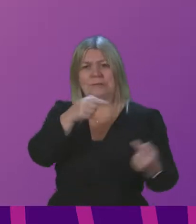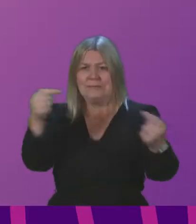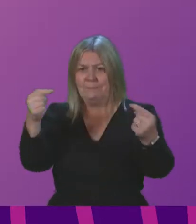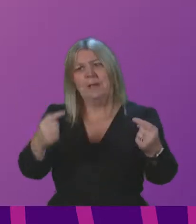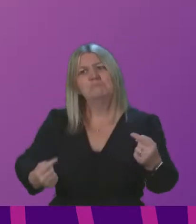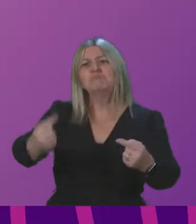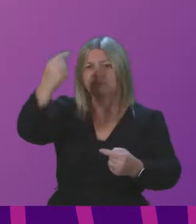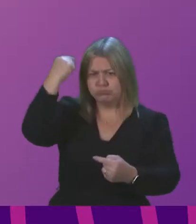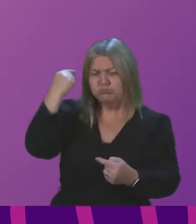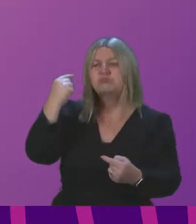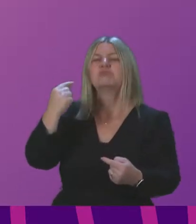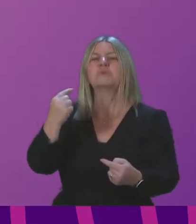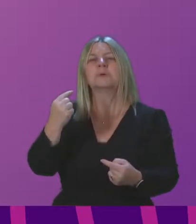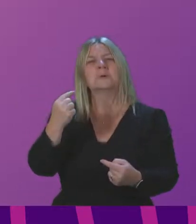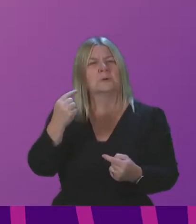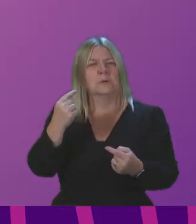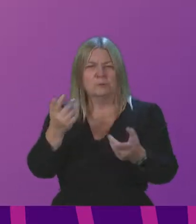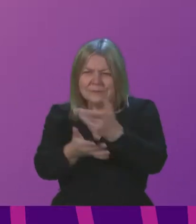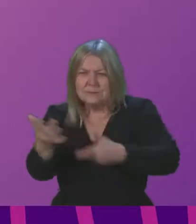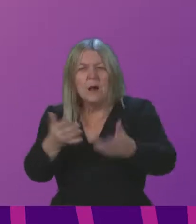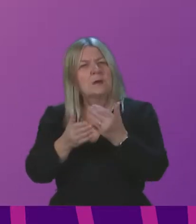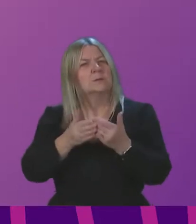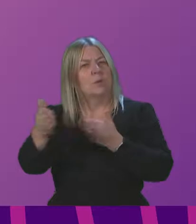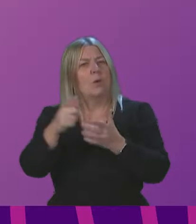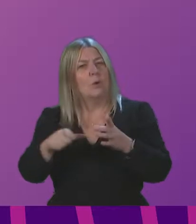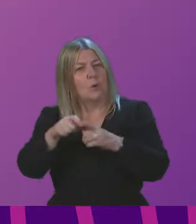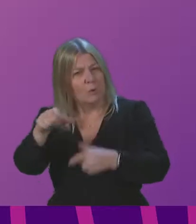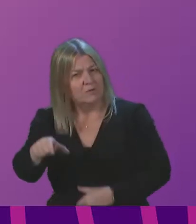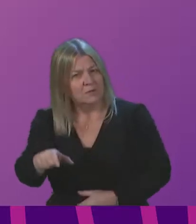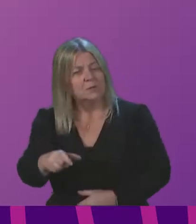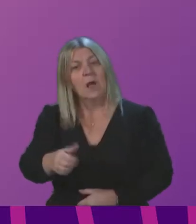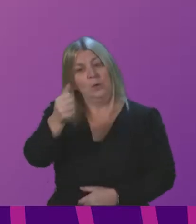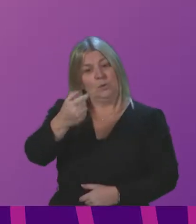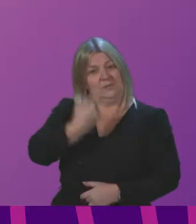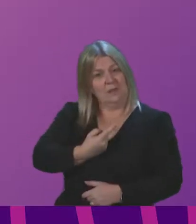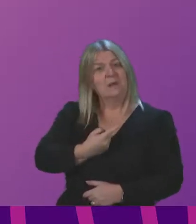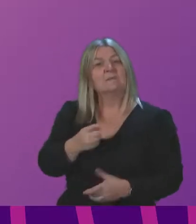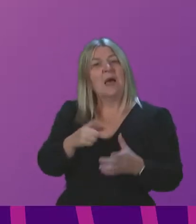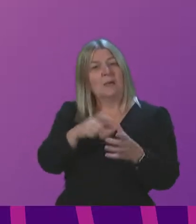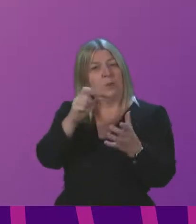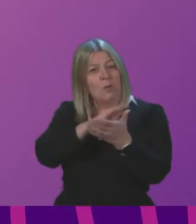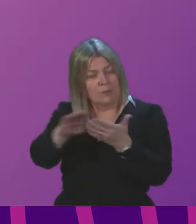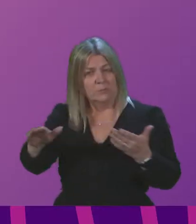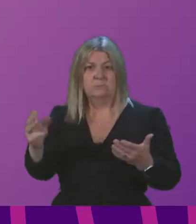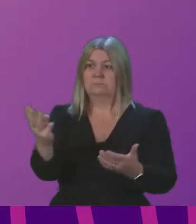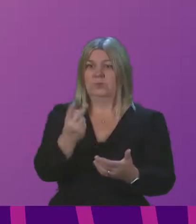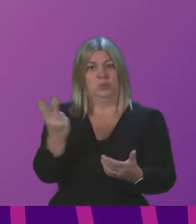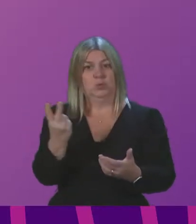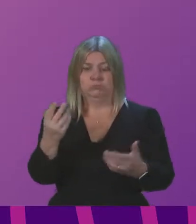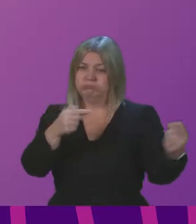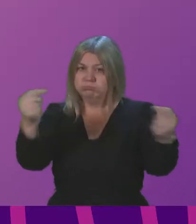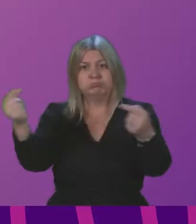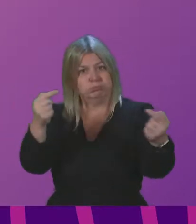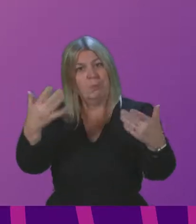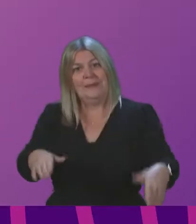members of the CPG on long COVID, many of whom joined Alex Cole-Hamilton and me in the debate a few weeks ago. As my party